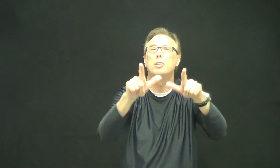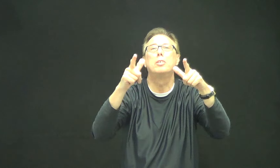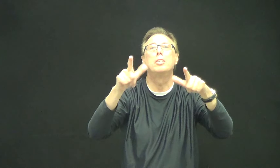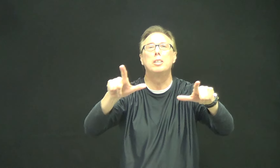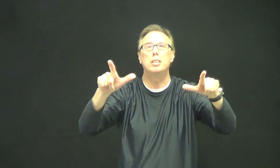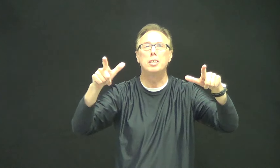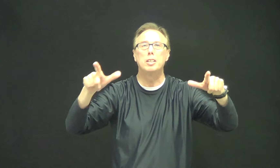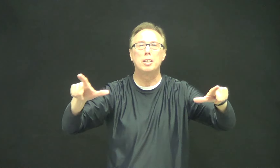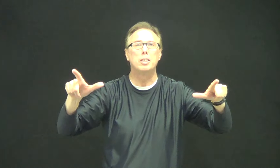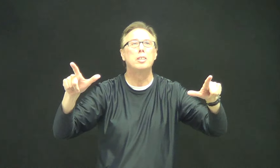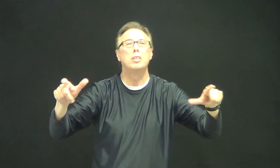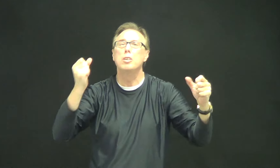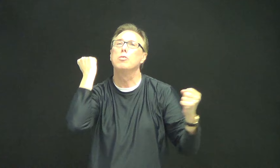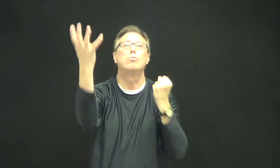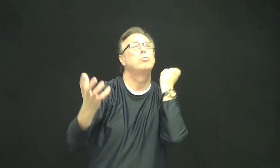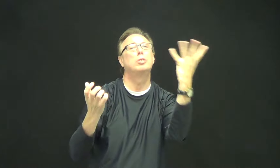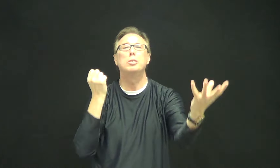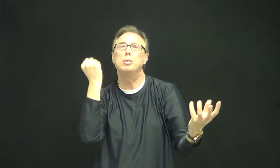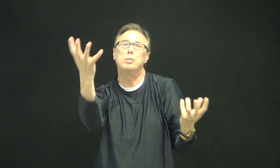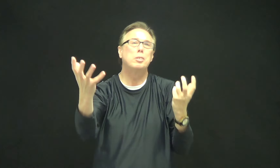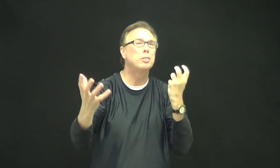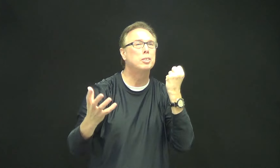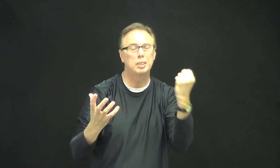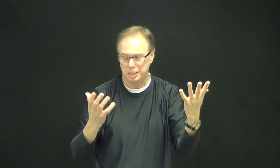Oh, yeah. Oh, yeah.